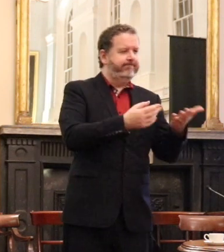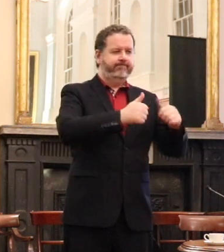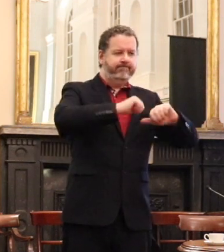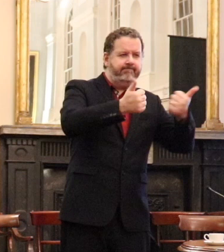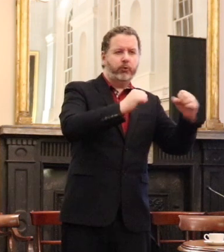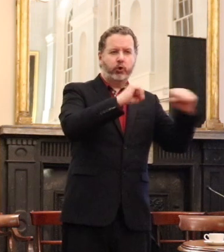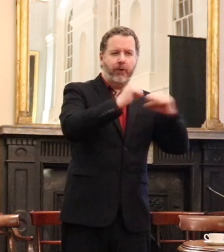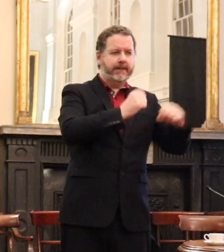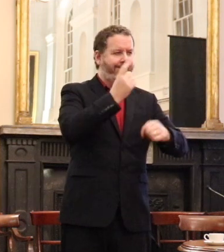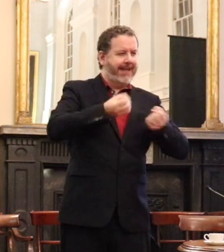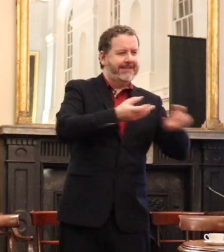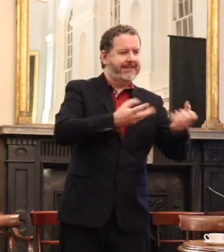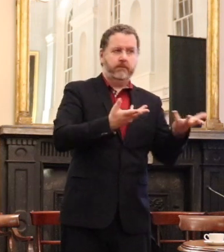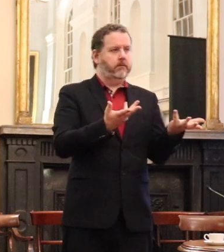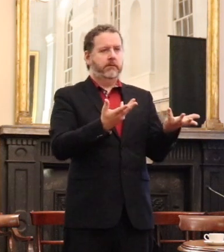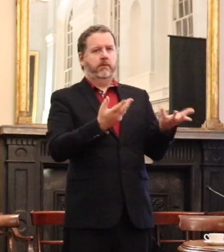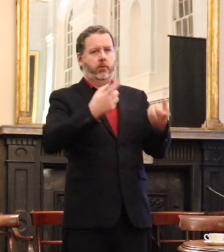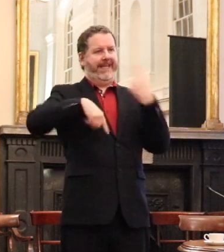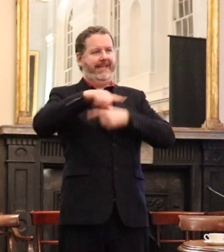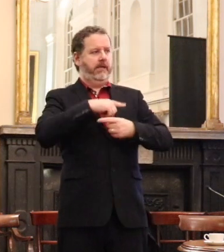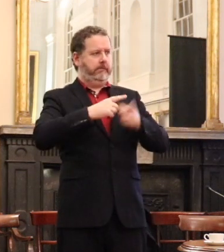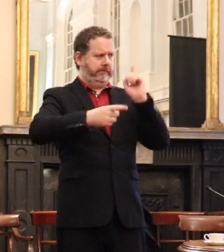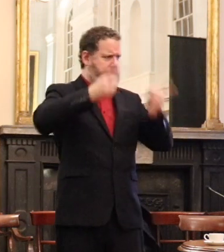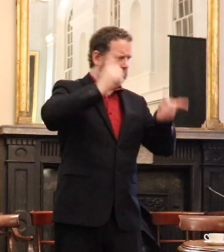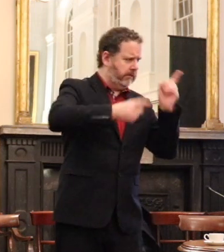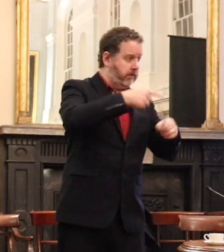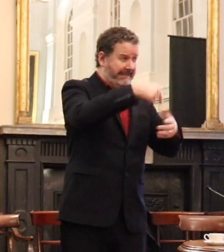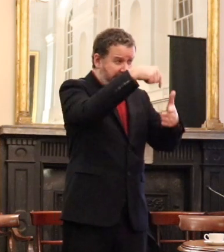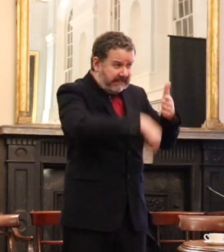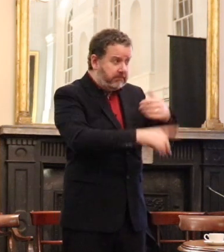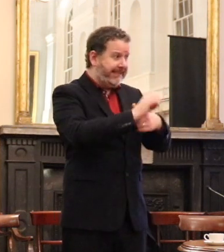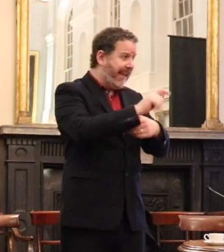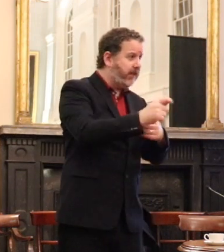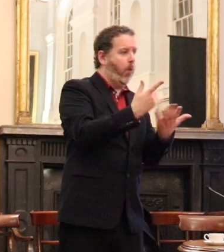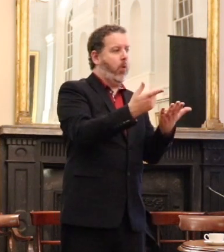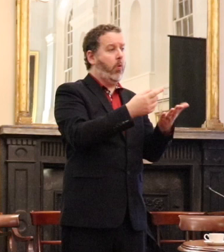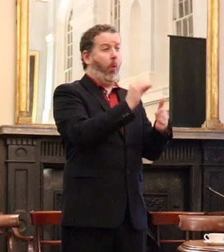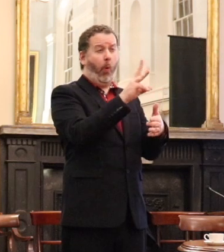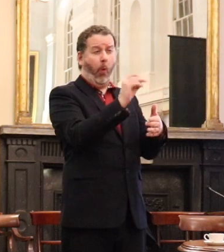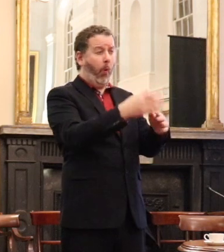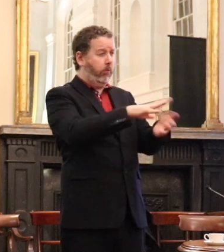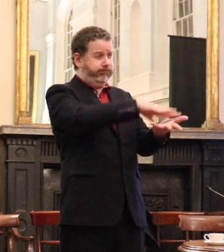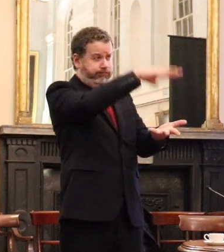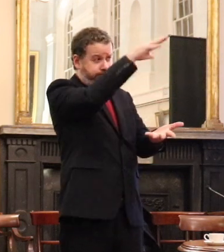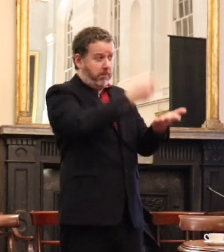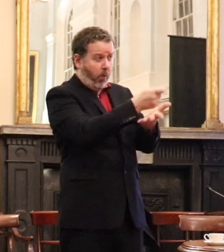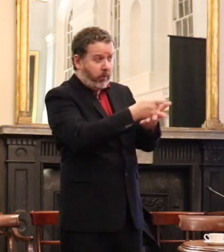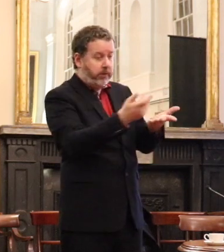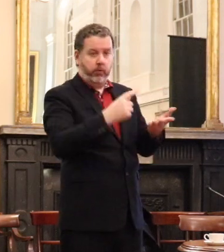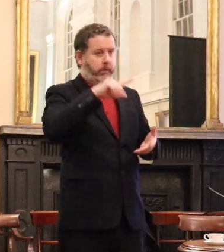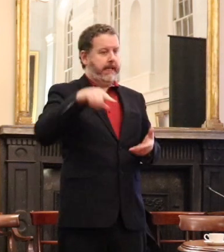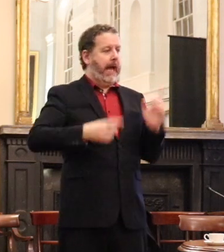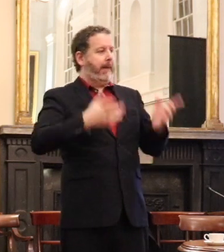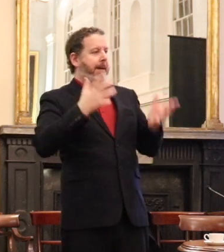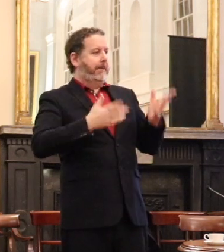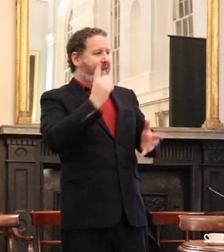because they were very accustomed to dealing with the issues of deep indebtedness and mortgage arrears. But what I really